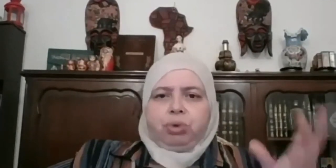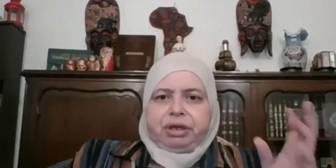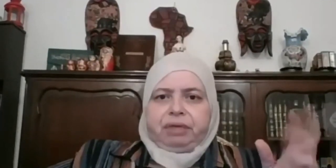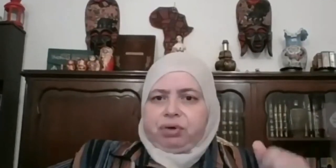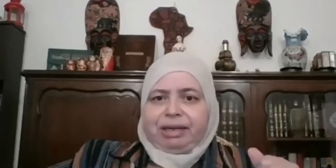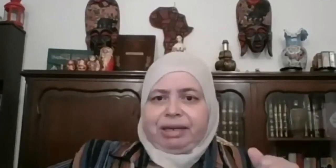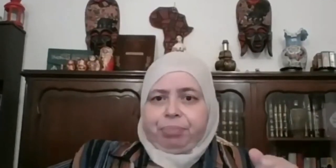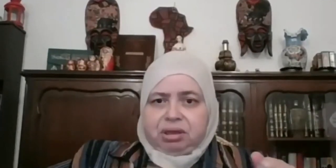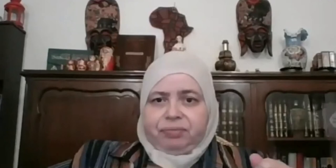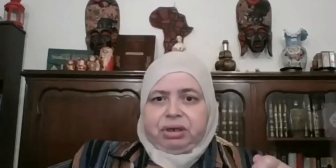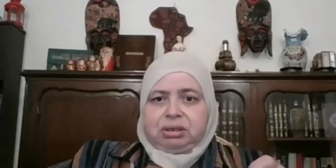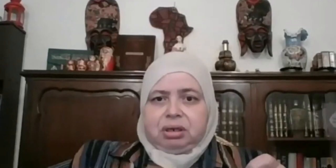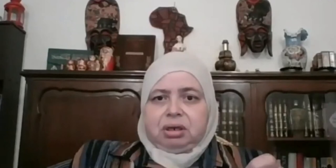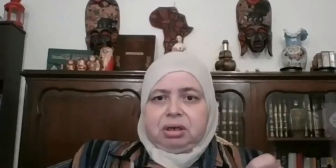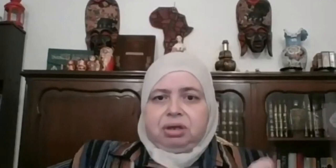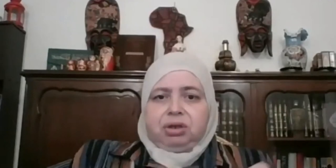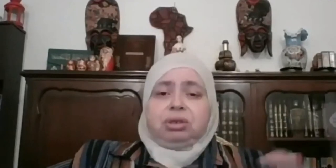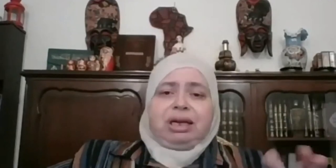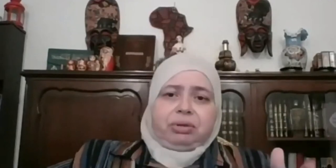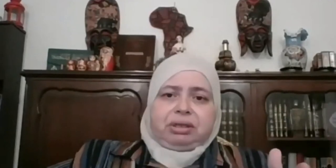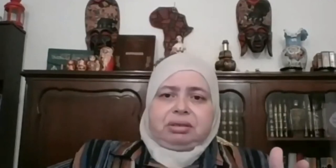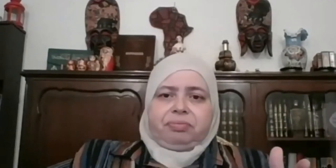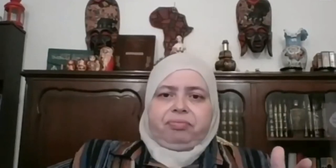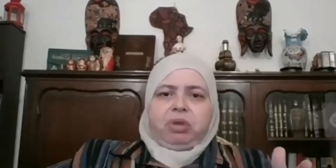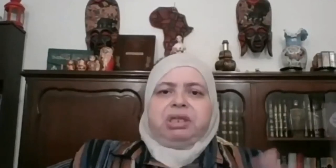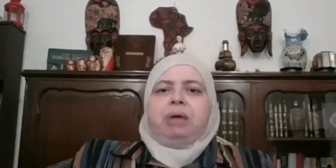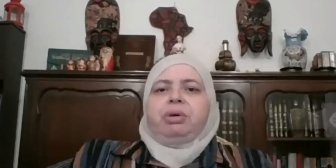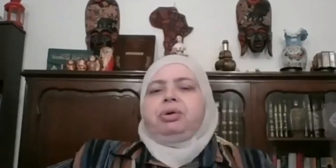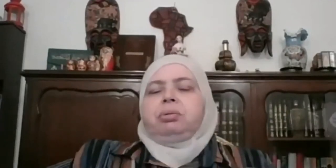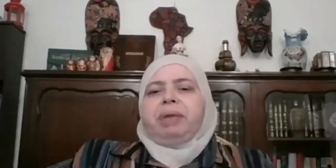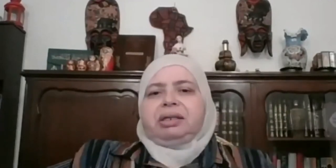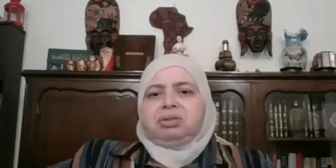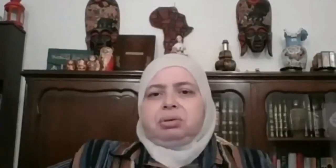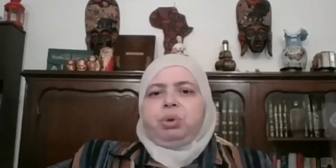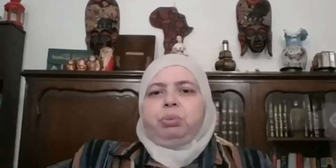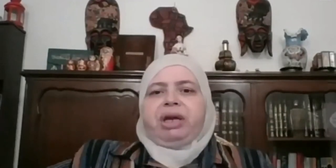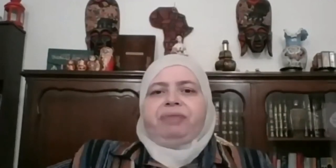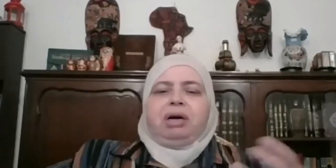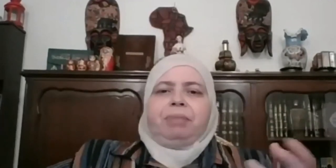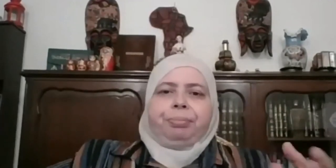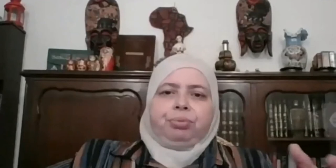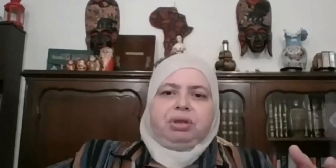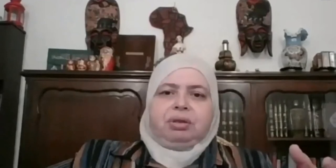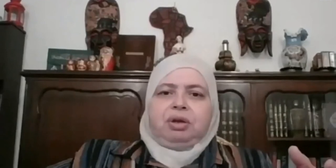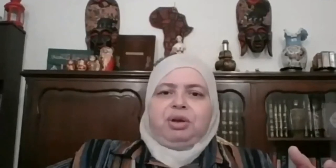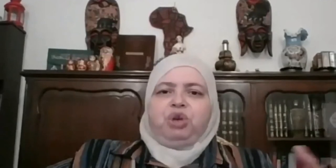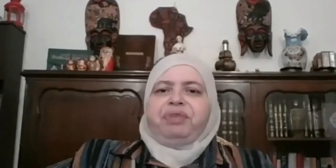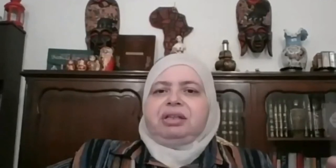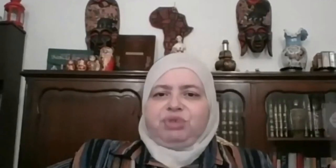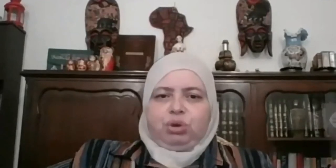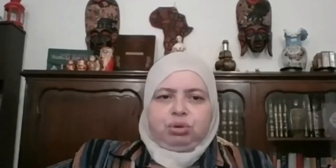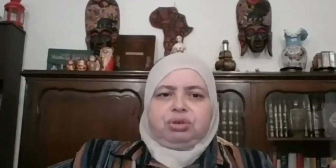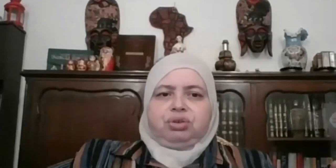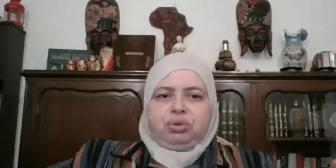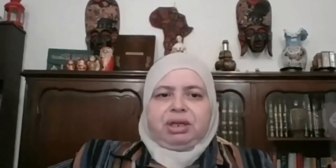example, in the fields, you don't allow this, but how can you combat it? So we have to come up with innovative solutions to